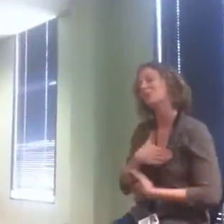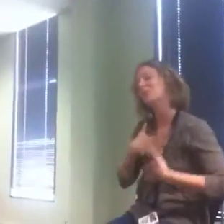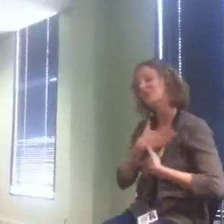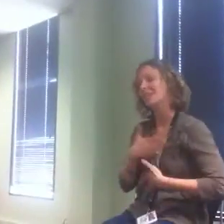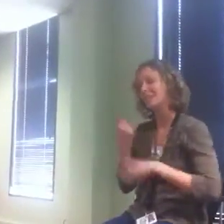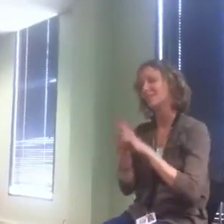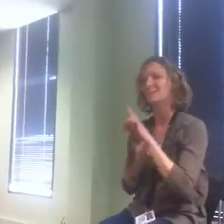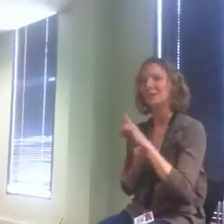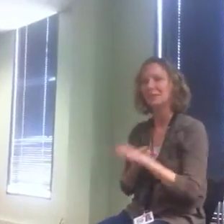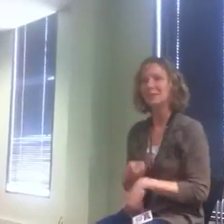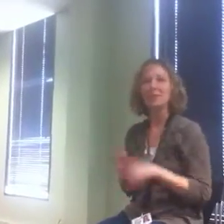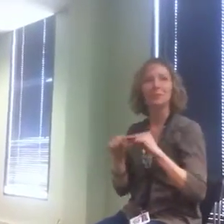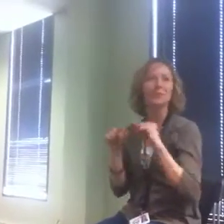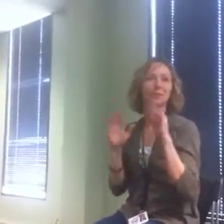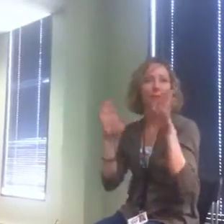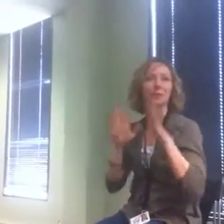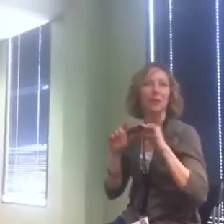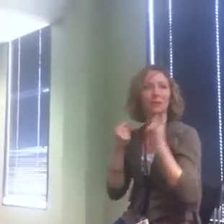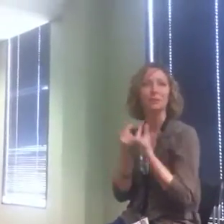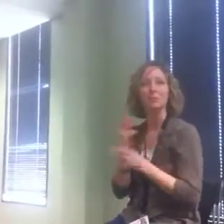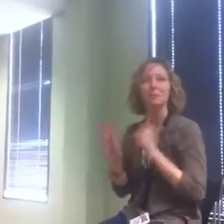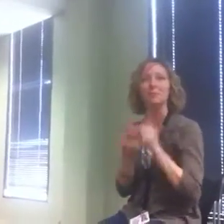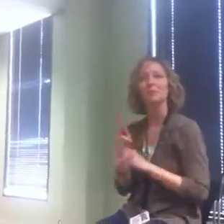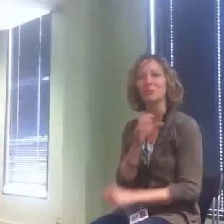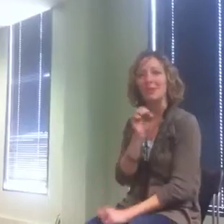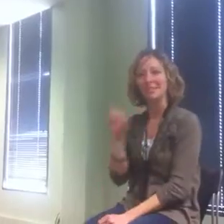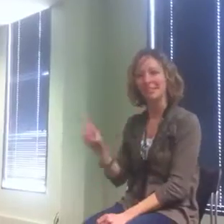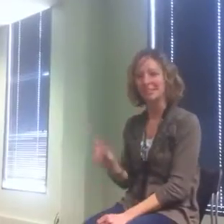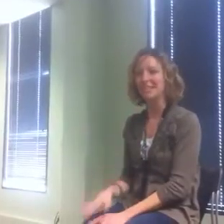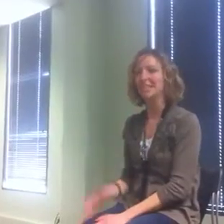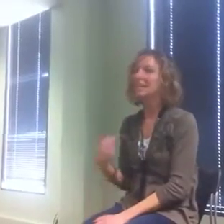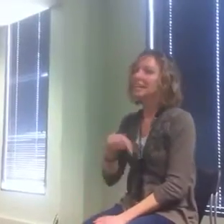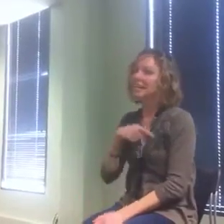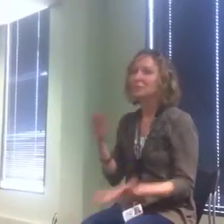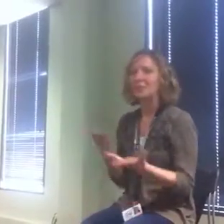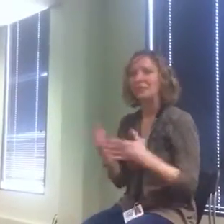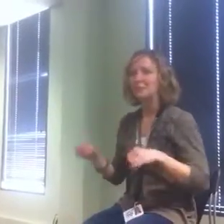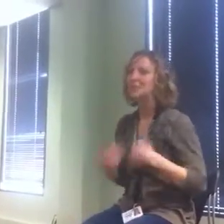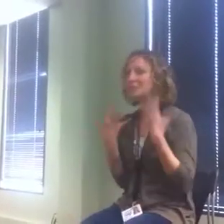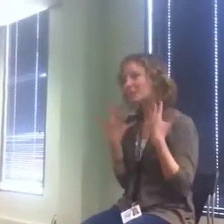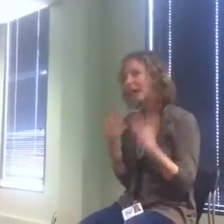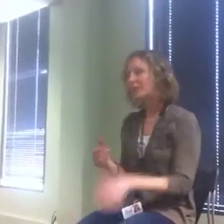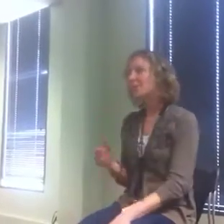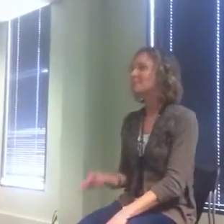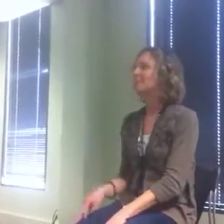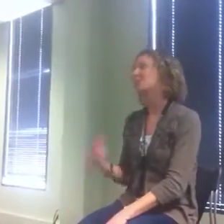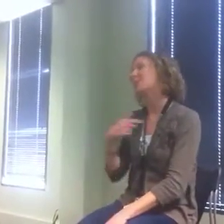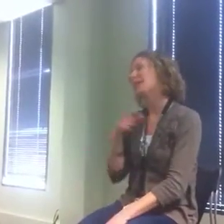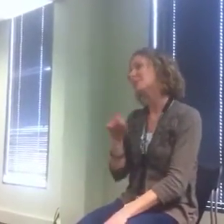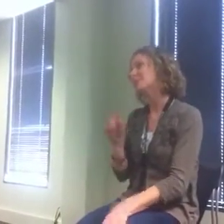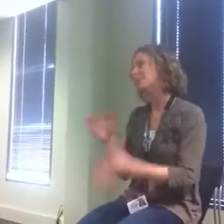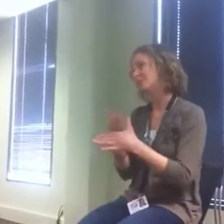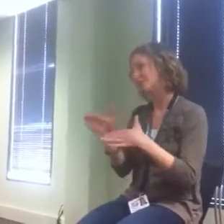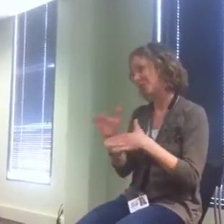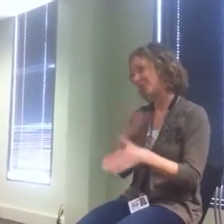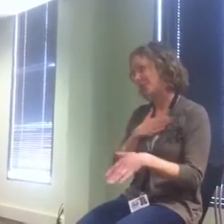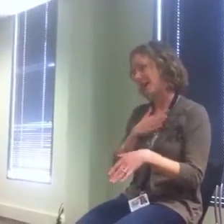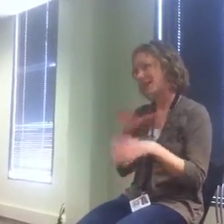Appreciation Month with a great group of people from SSD and we're here to be inspired. So I'm supposed to share my